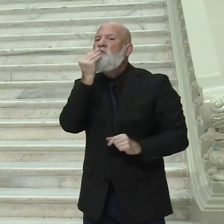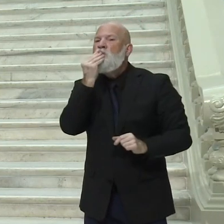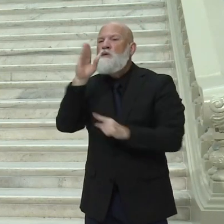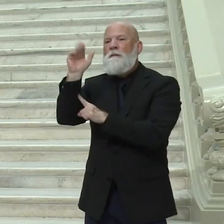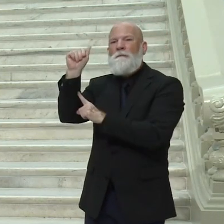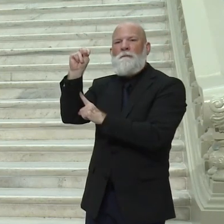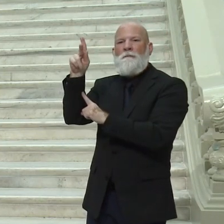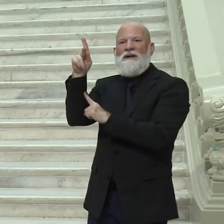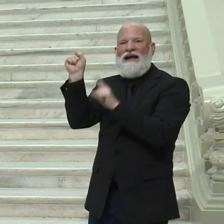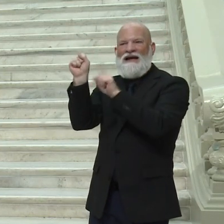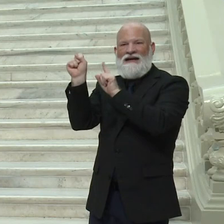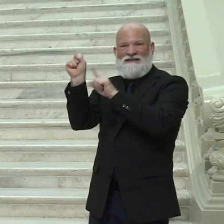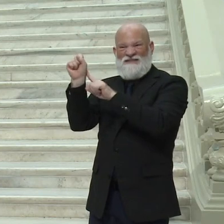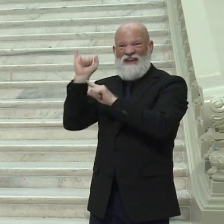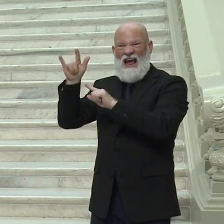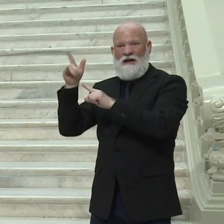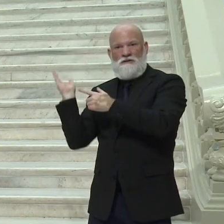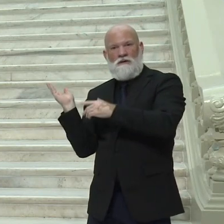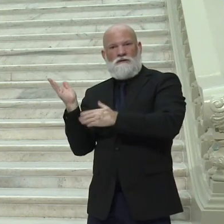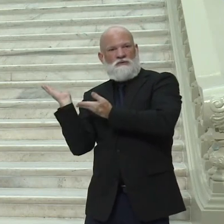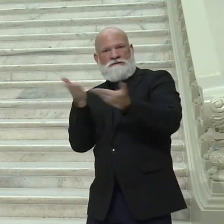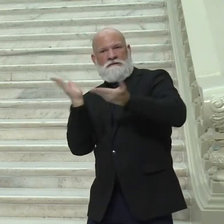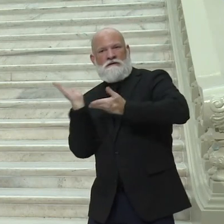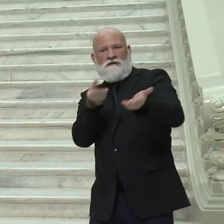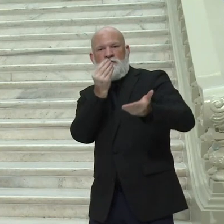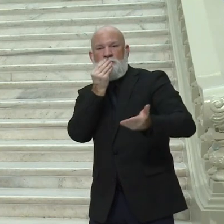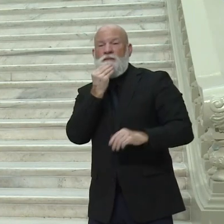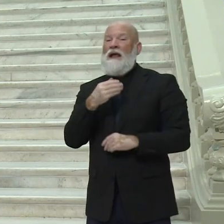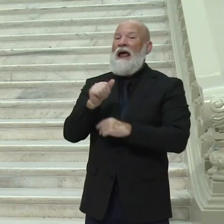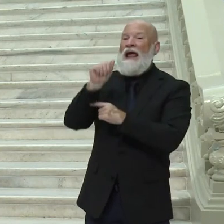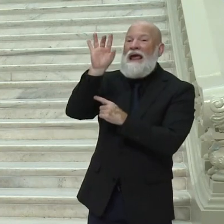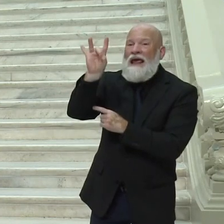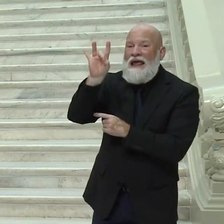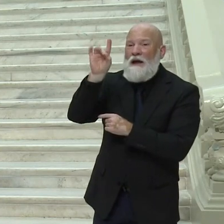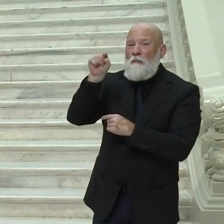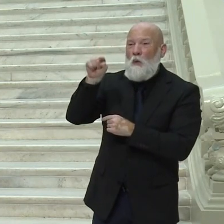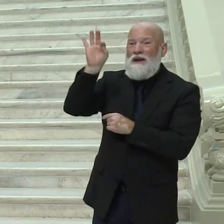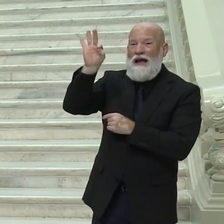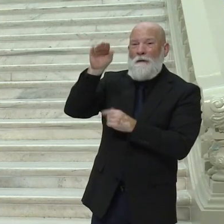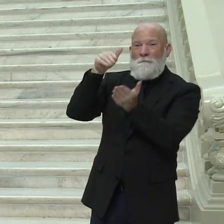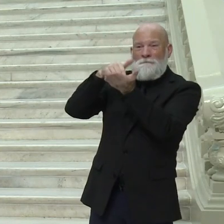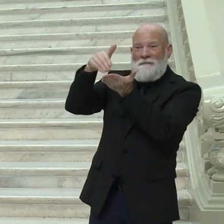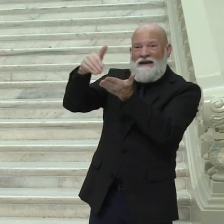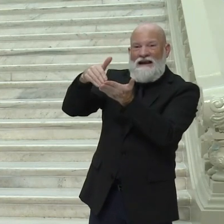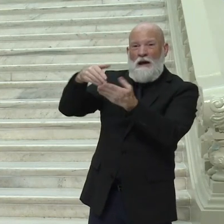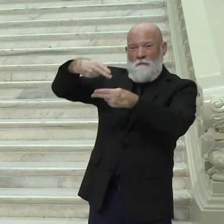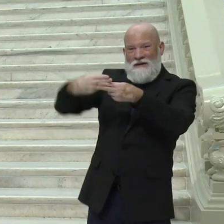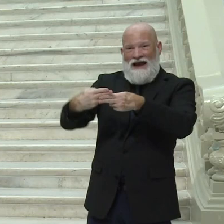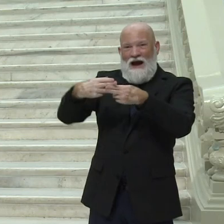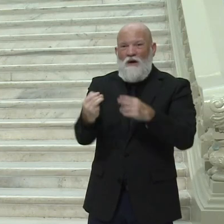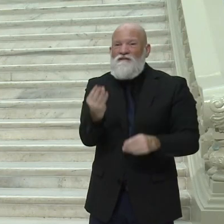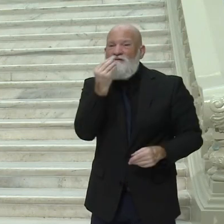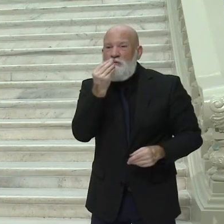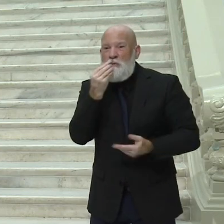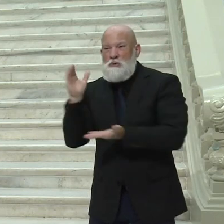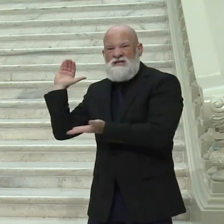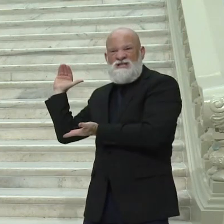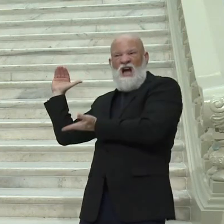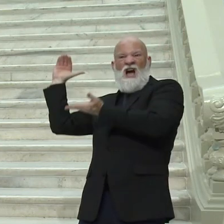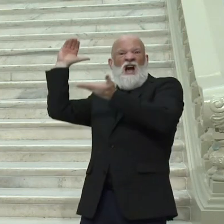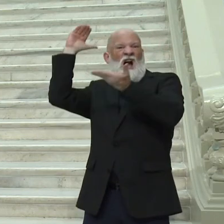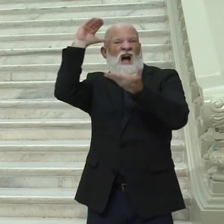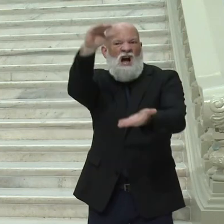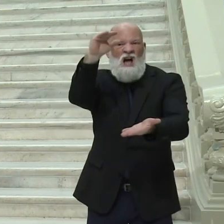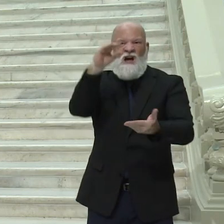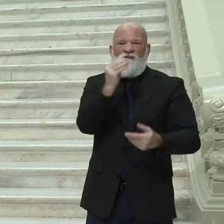.5 million pounds of food and 41.1 million prepared meals. In addition to all that, we continue to